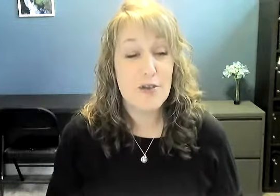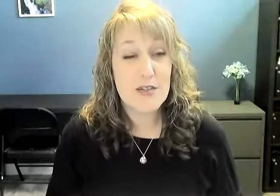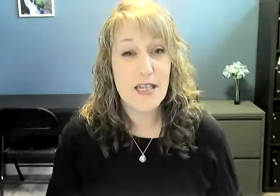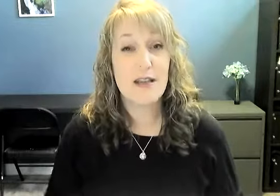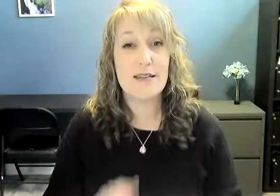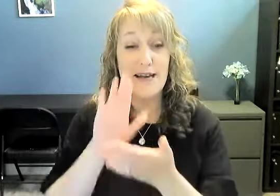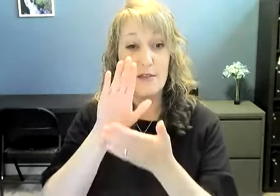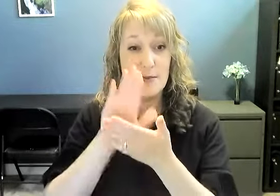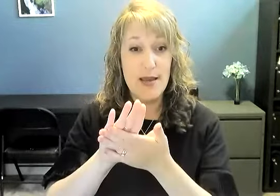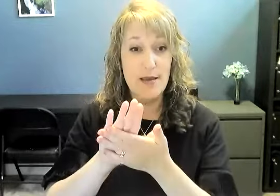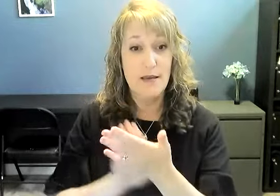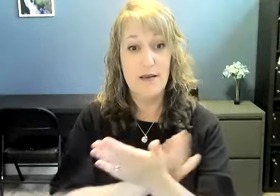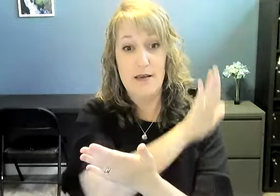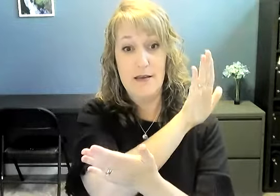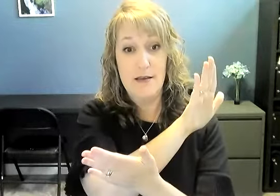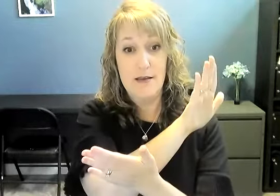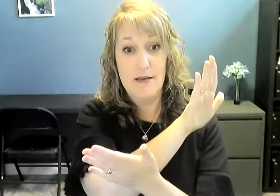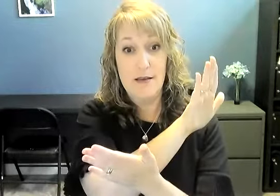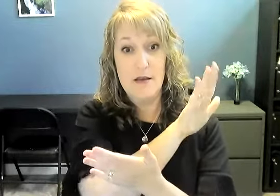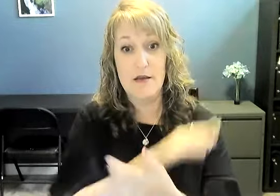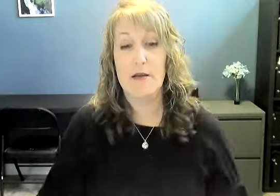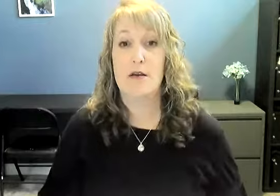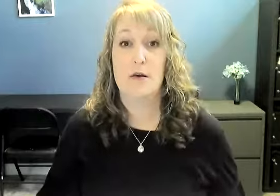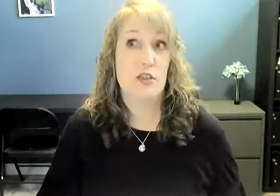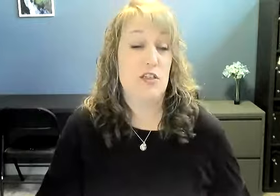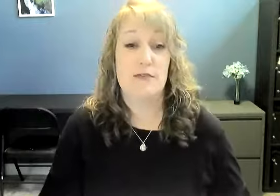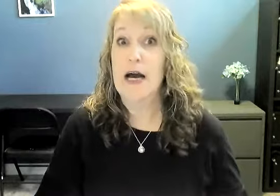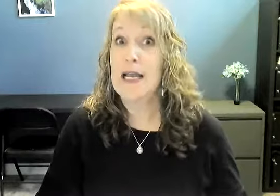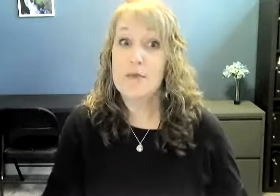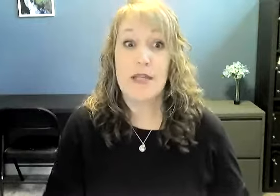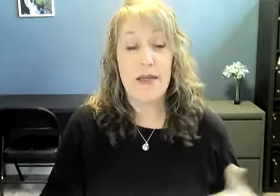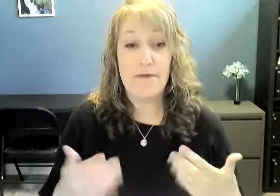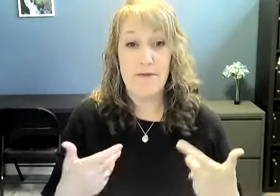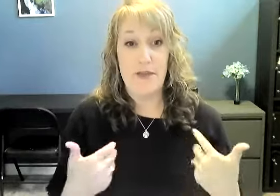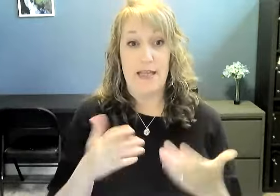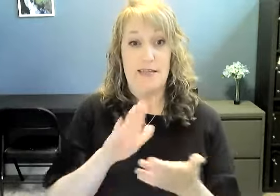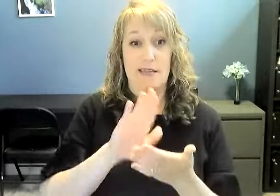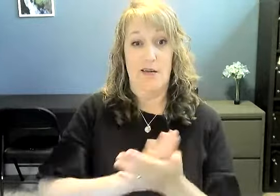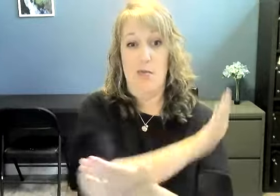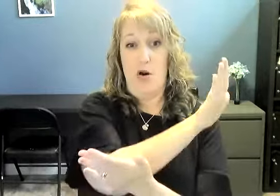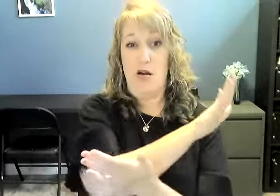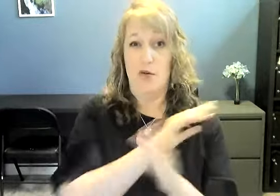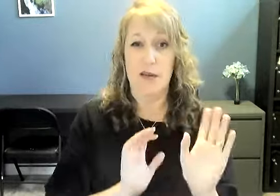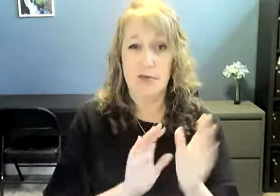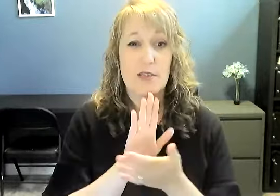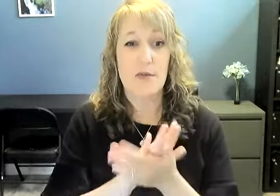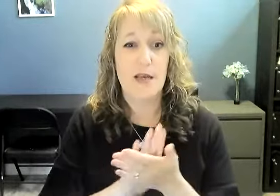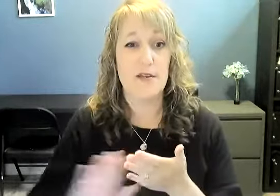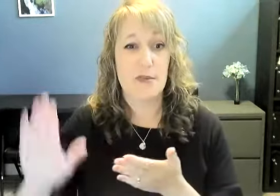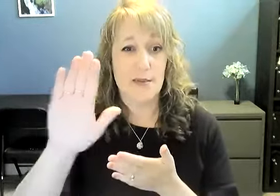also seen it signed this way, which is fine, but I feel like it's a little more awkward. I don't do it that way. I do it this